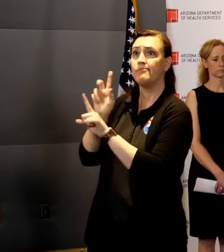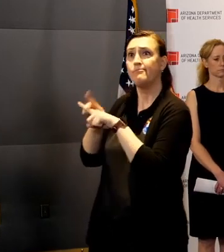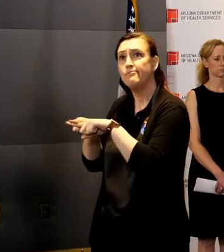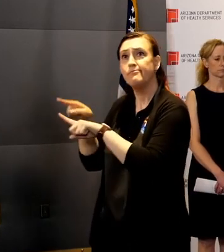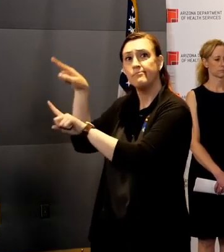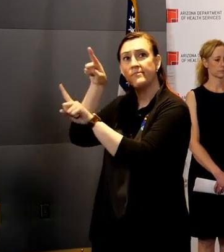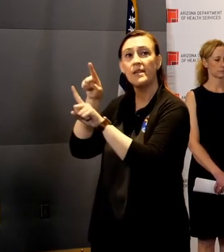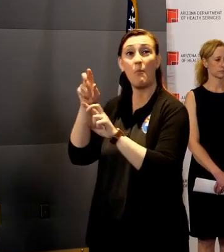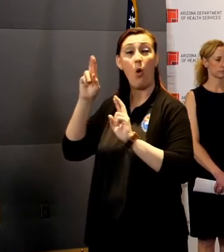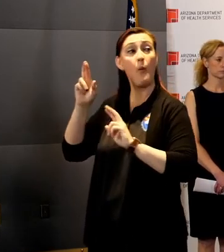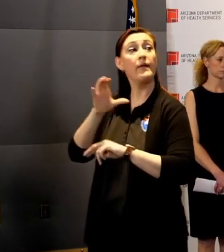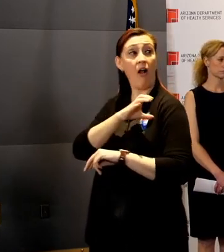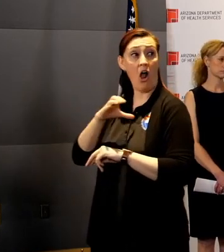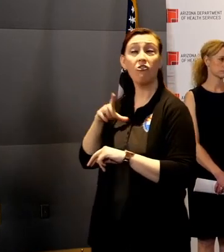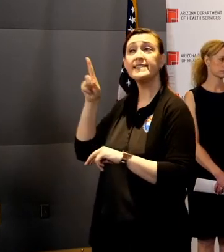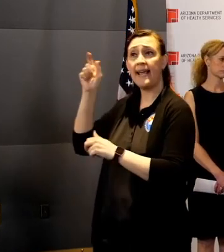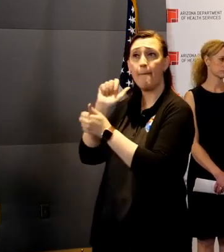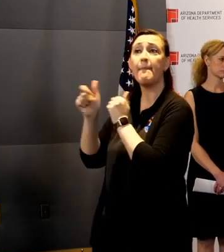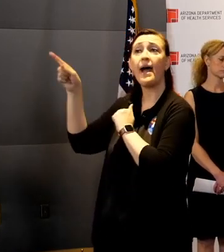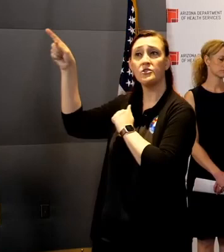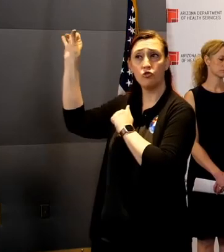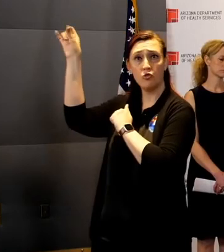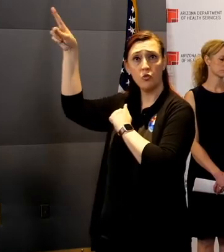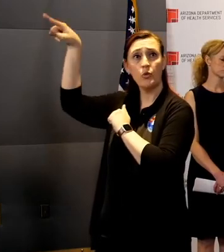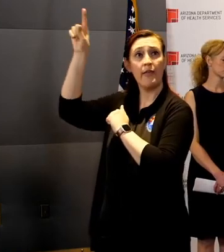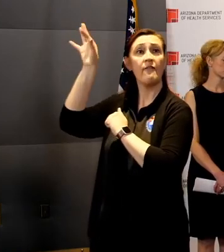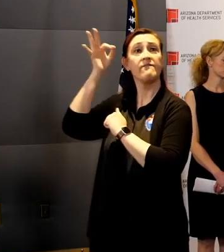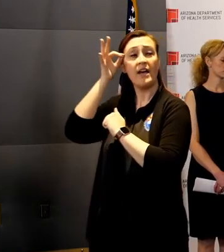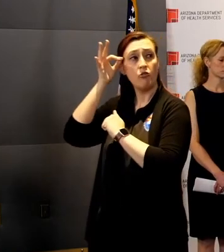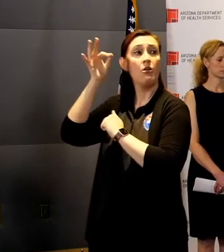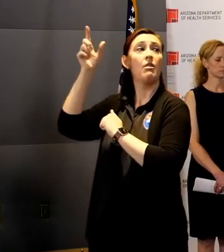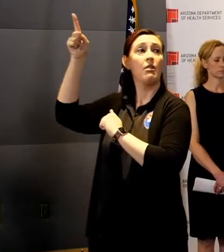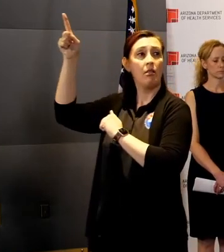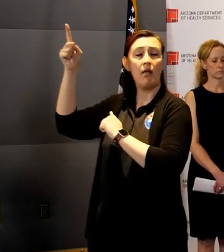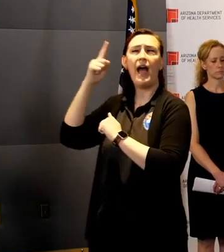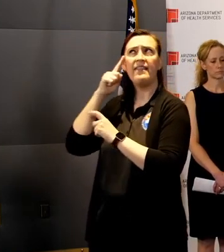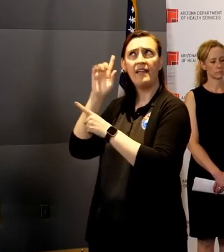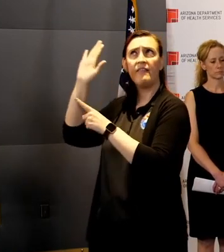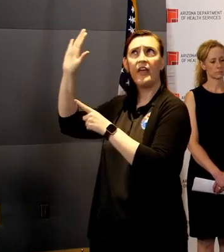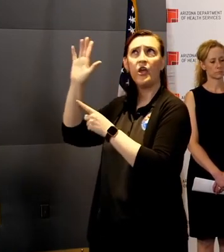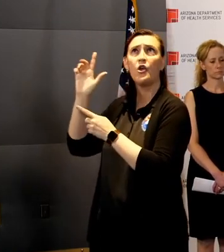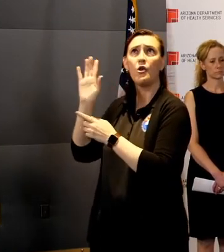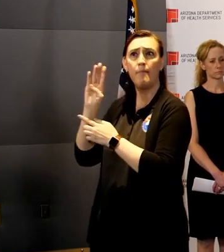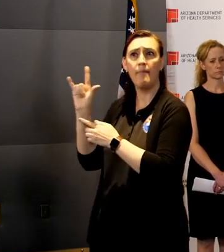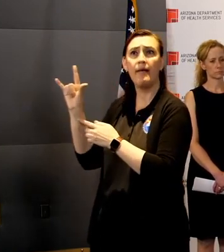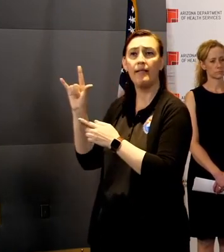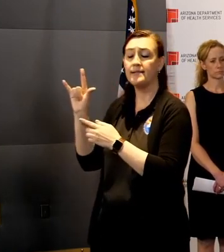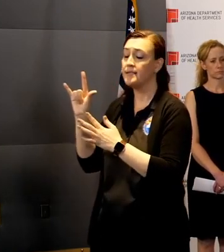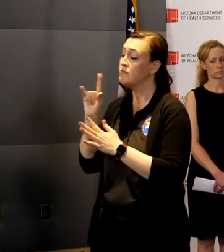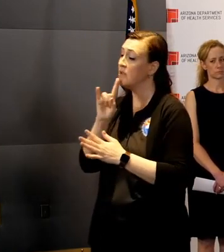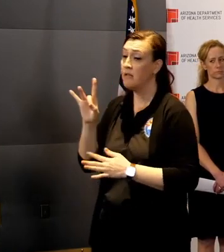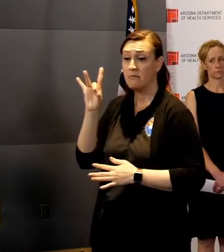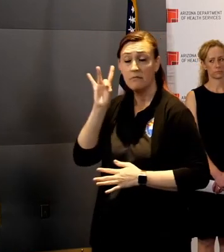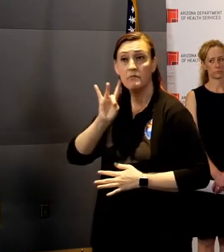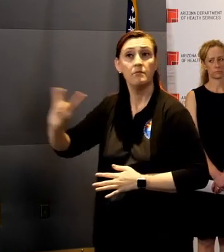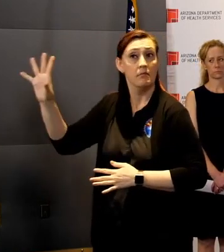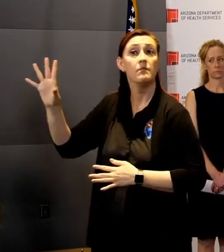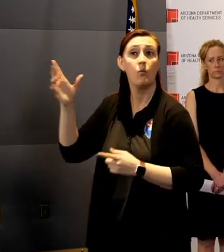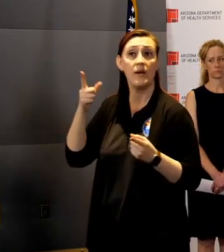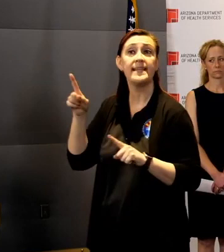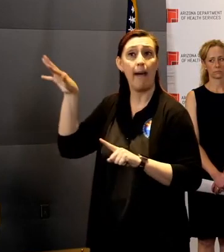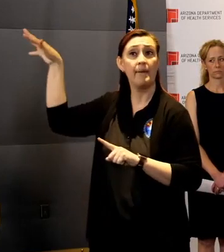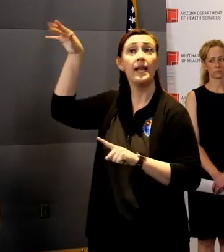States Congress can pass the legislation that's on their desk. I think it's disgraceful what's happening